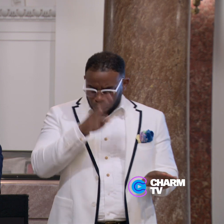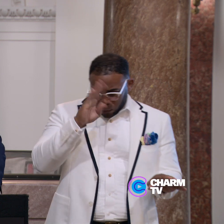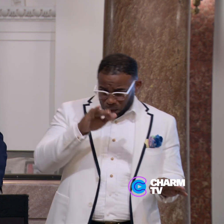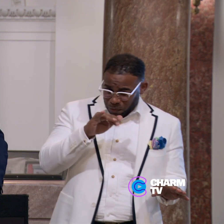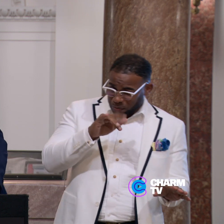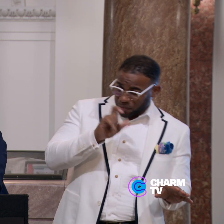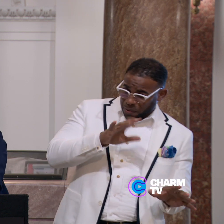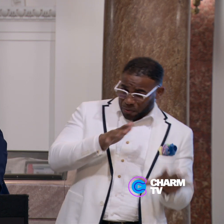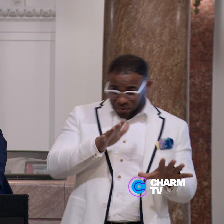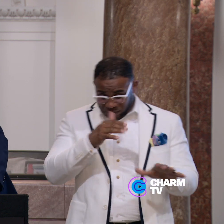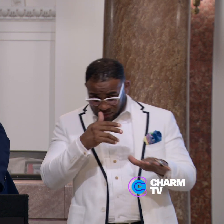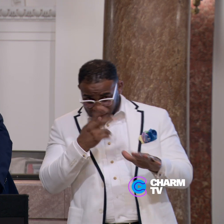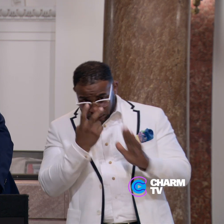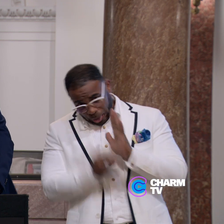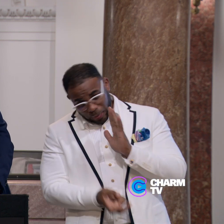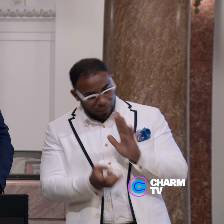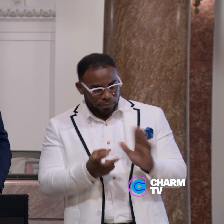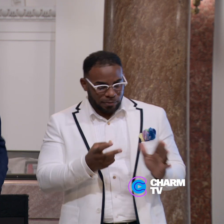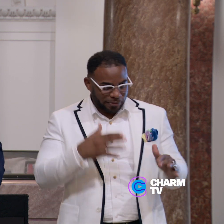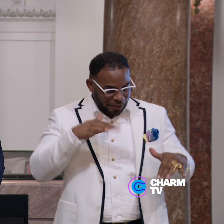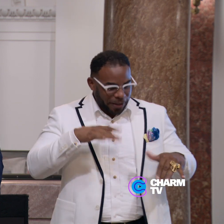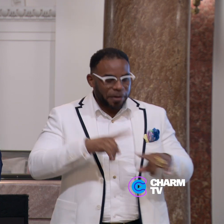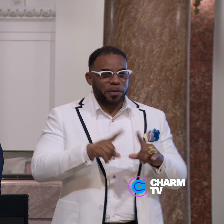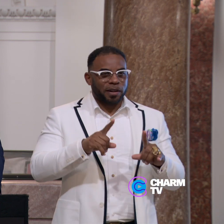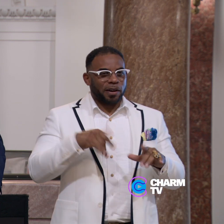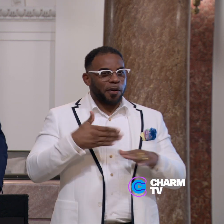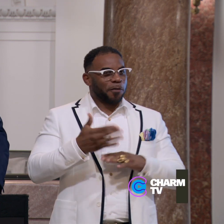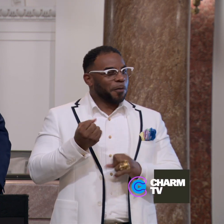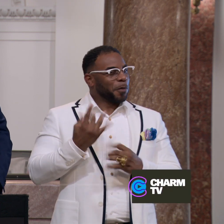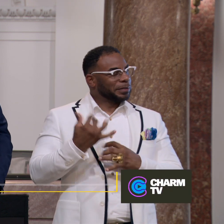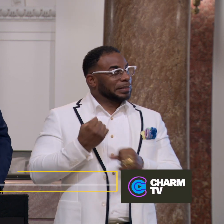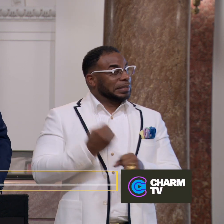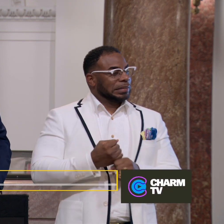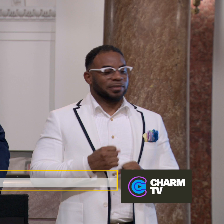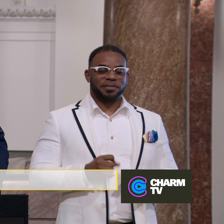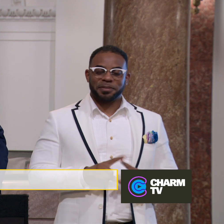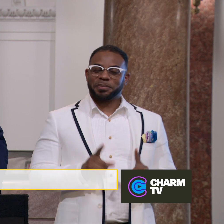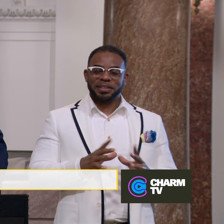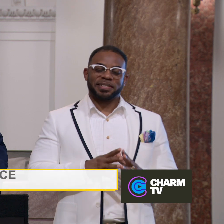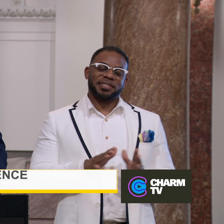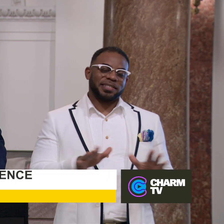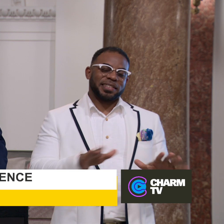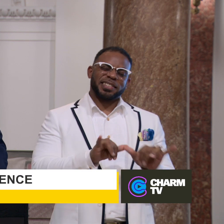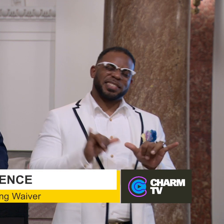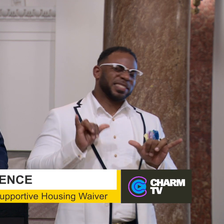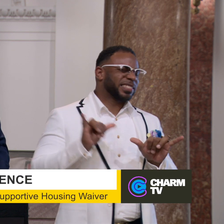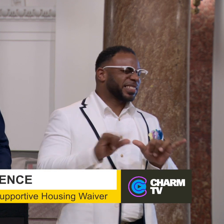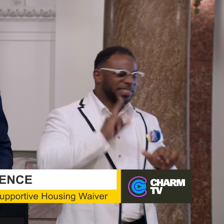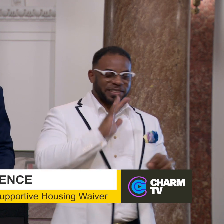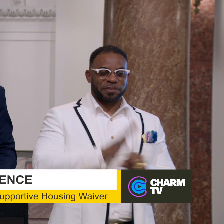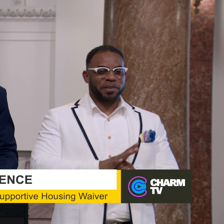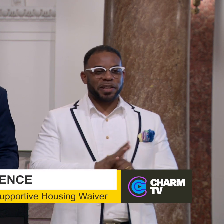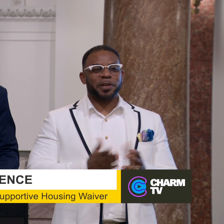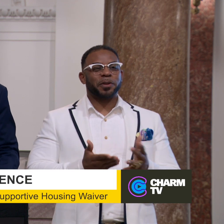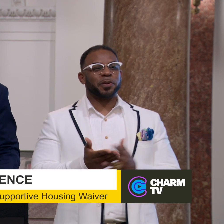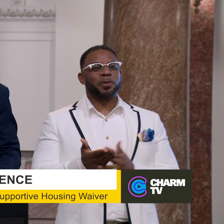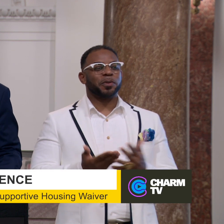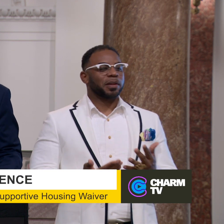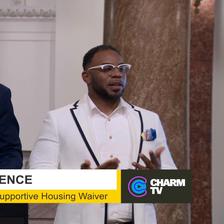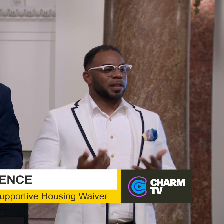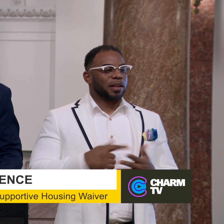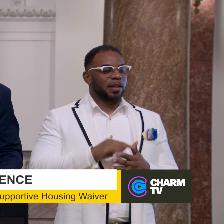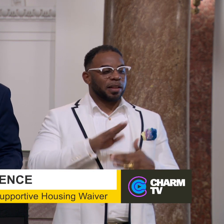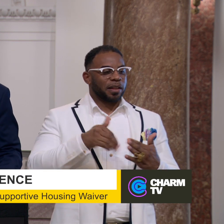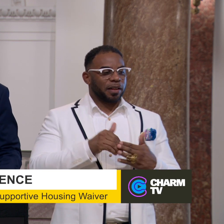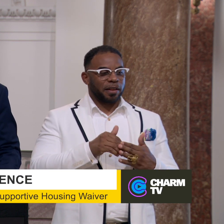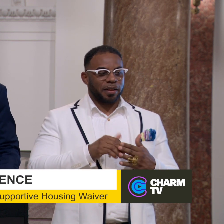knew quite what you were getting into over multiple years, but they stayed committed throughout the